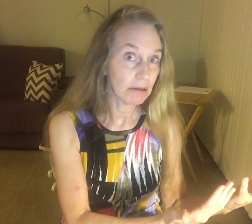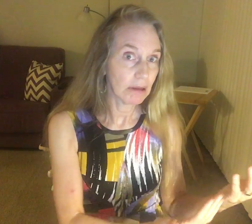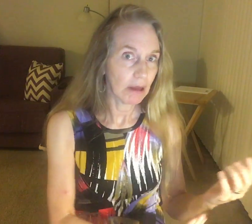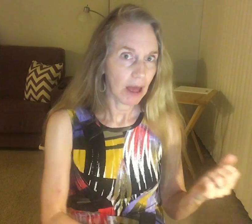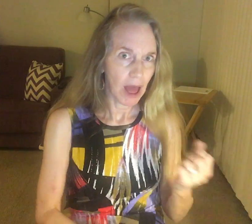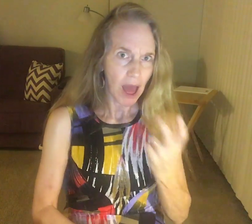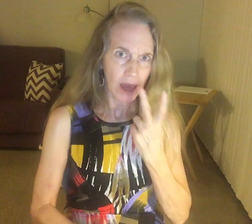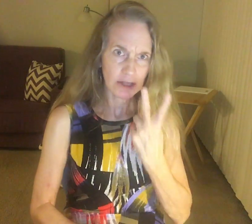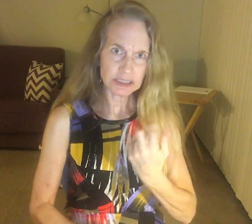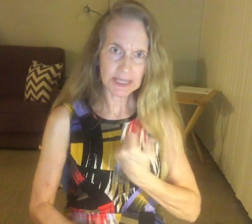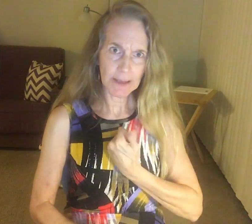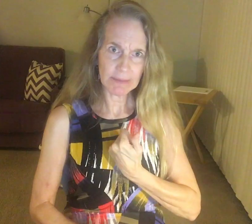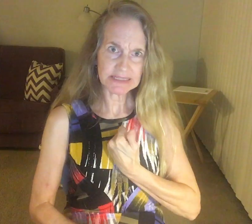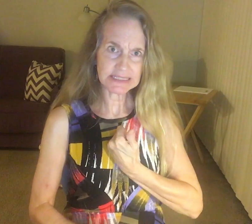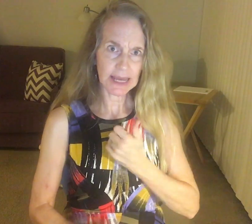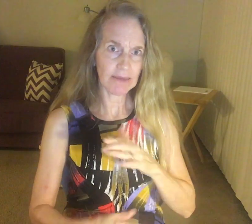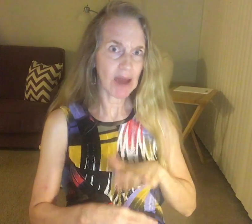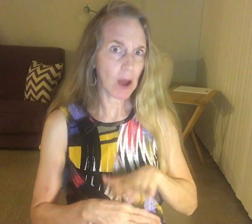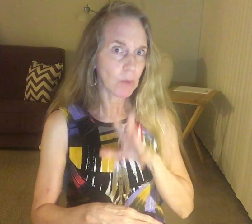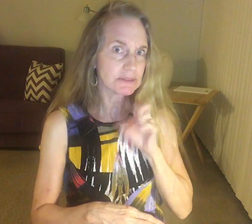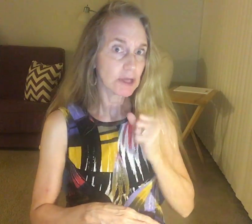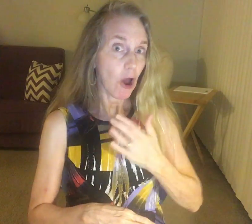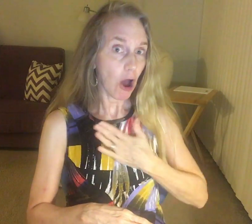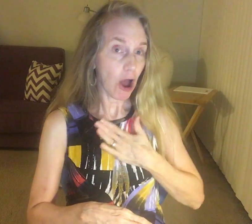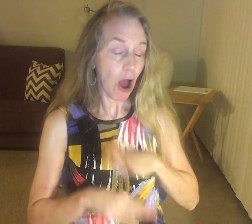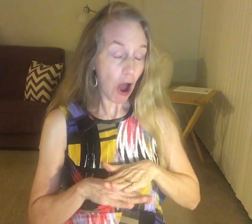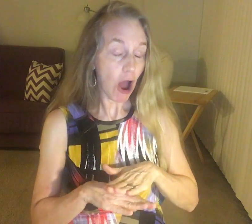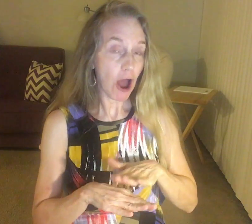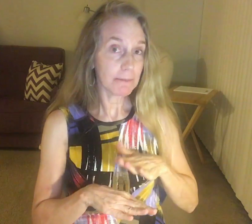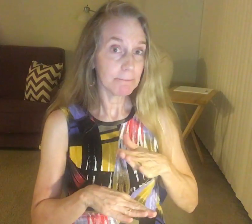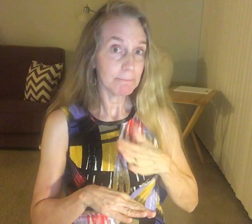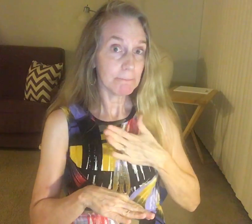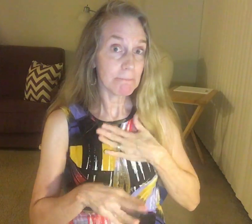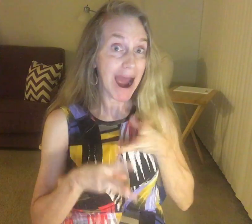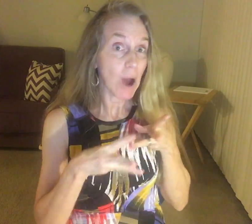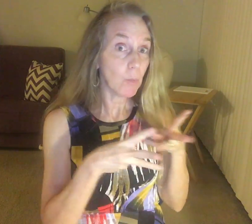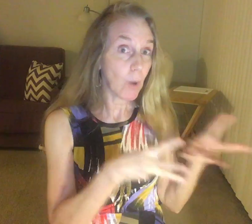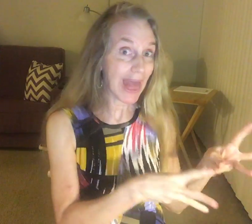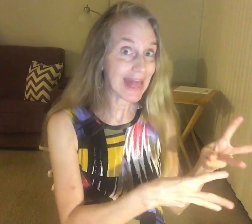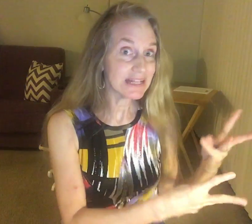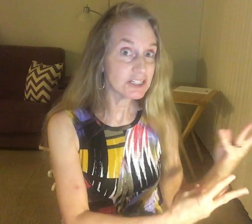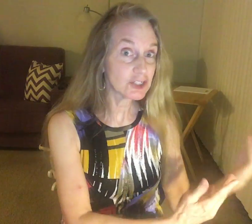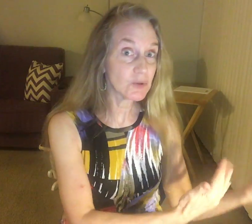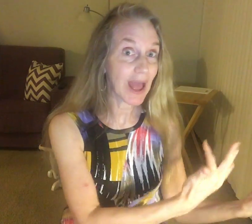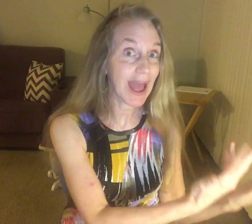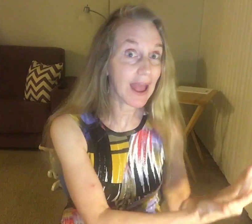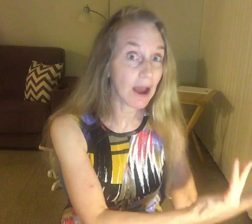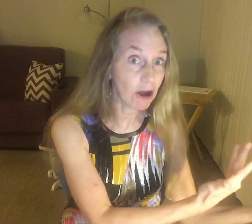I could see it by the time I was on my way to hell.